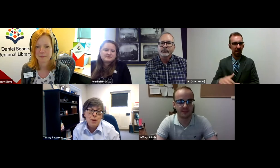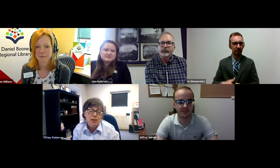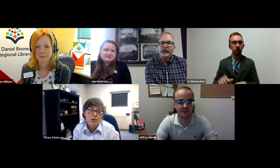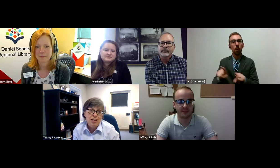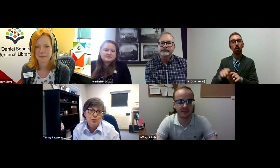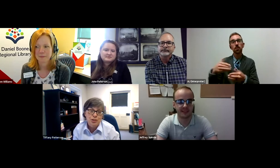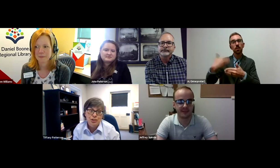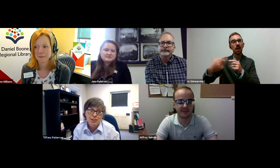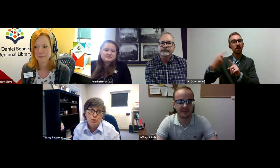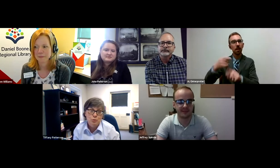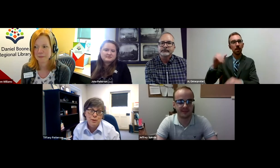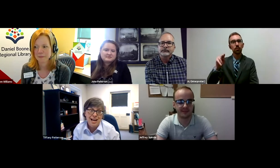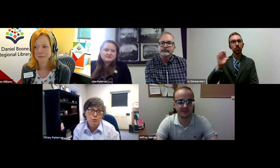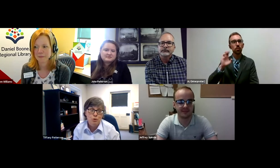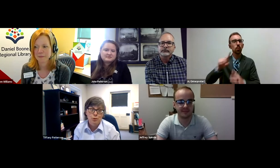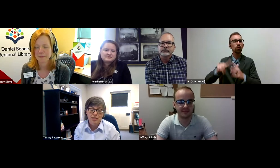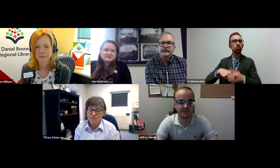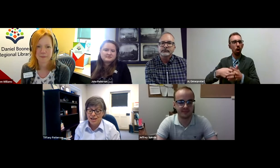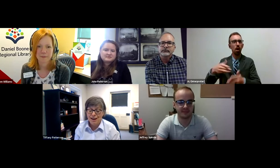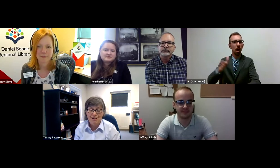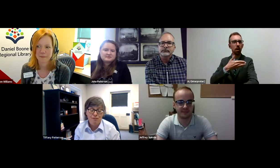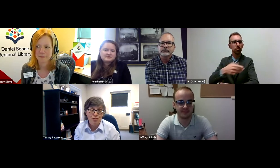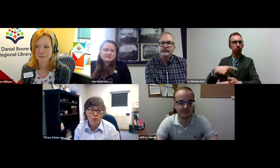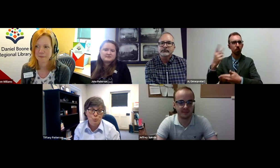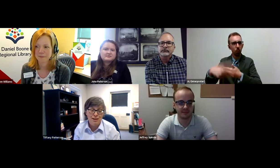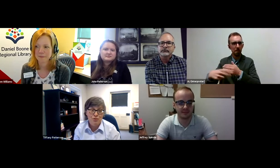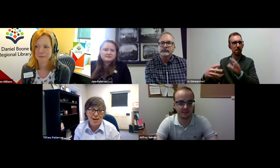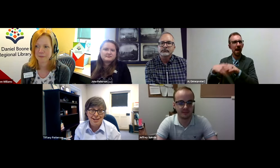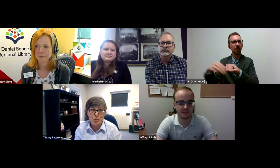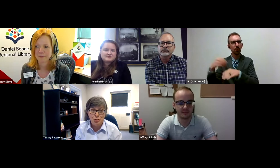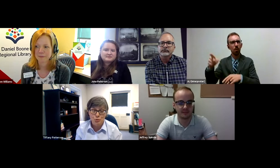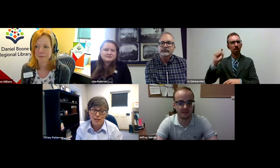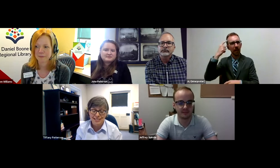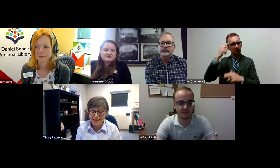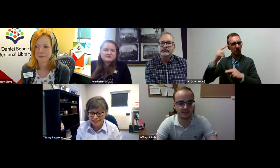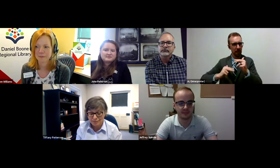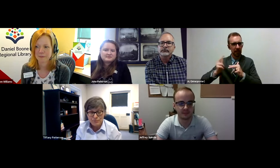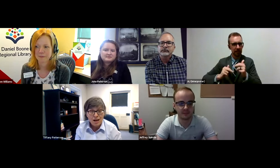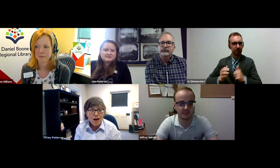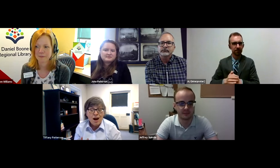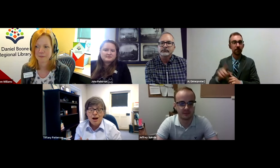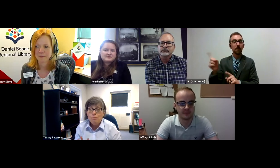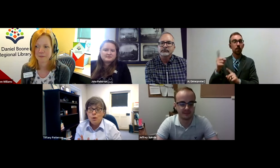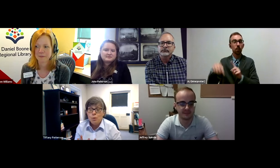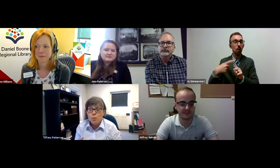start our backyard concert series which will be an outdoor music event and our first one for that is June 26th.